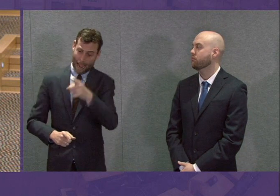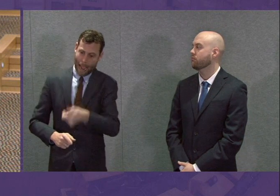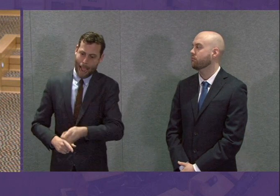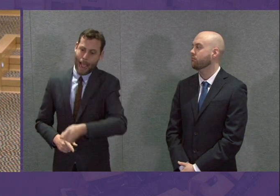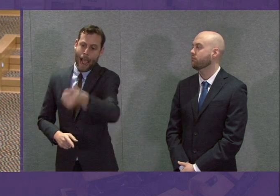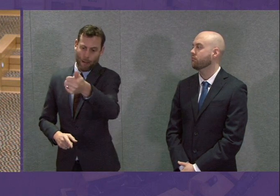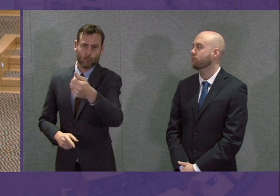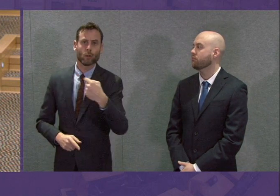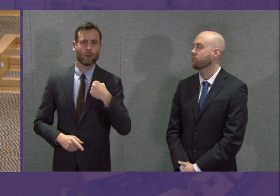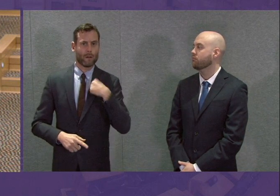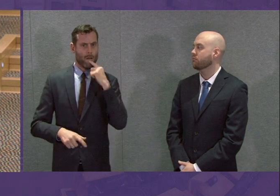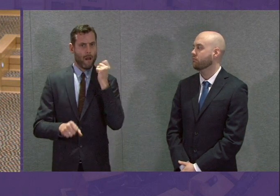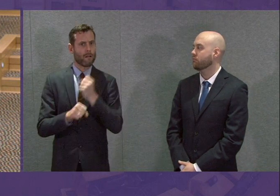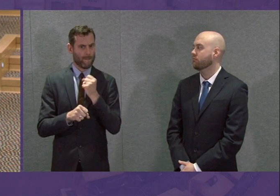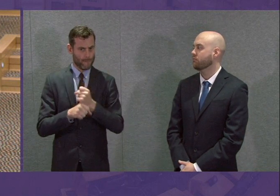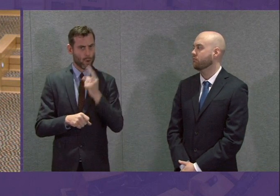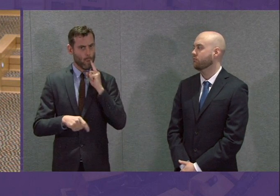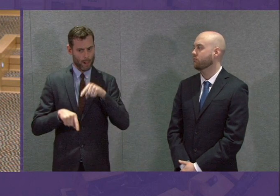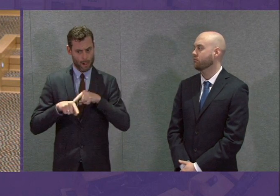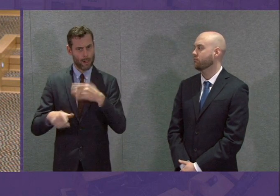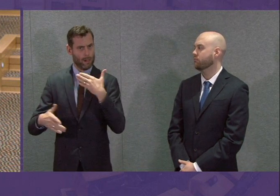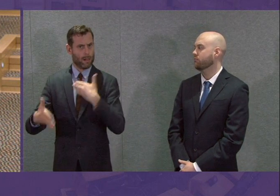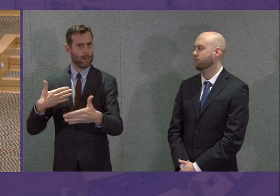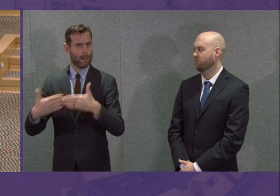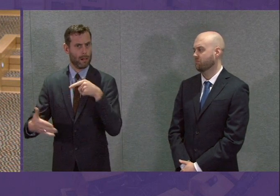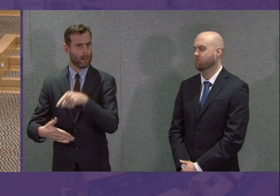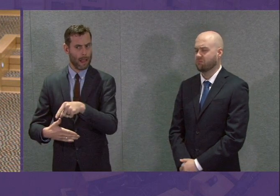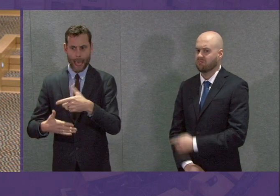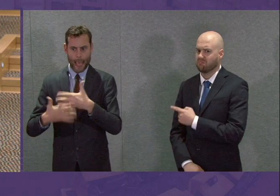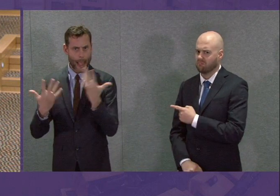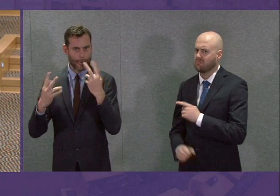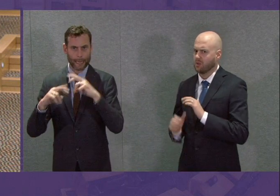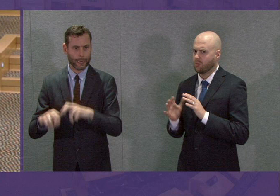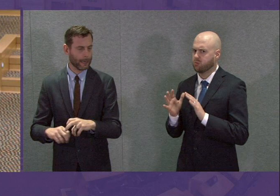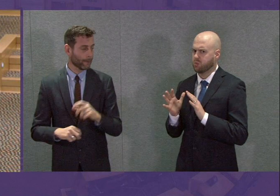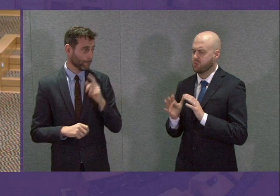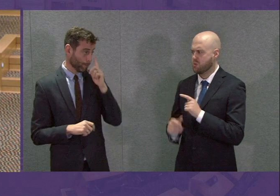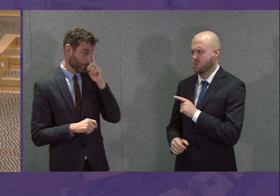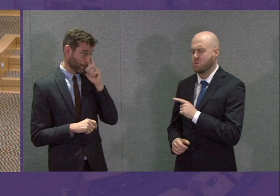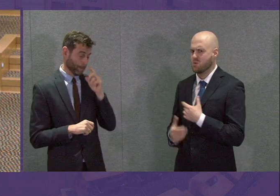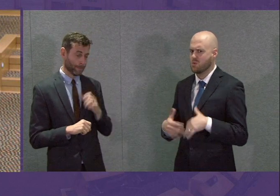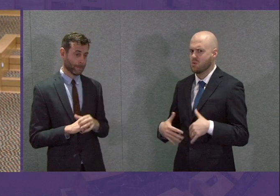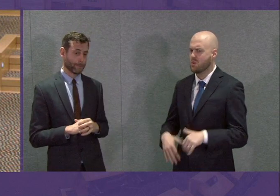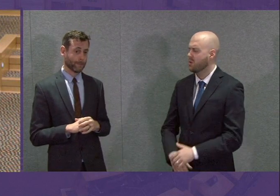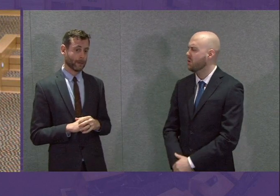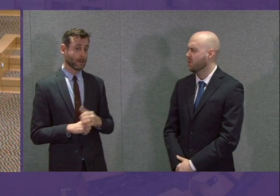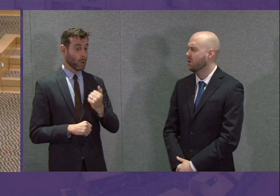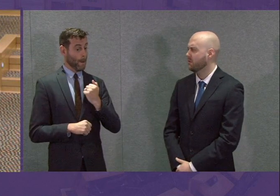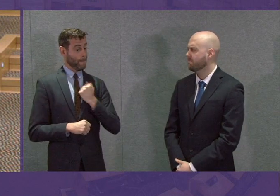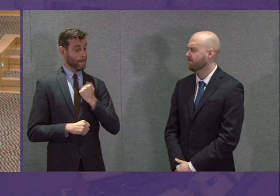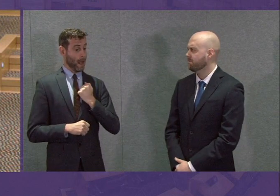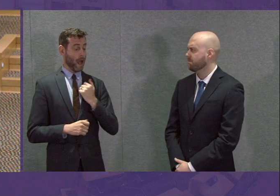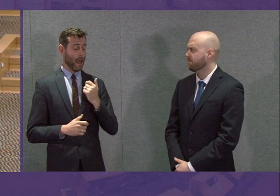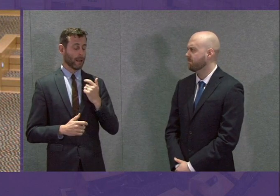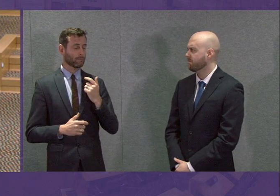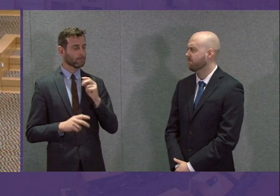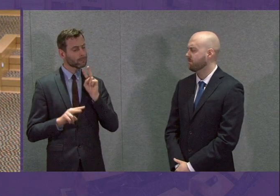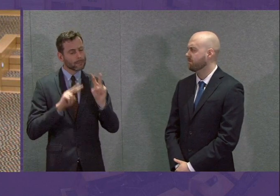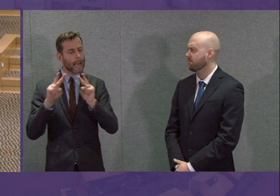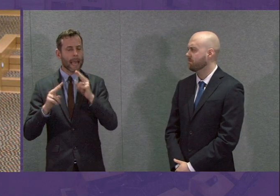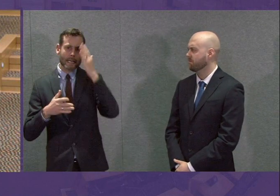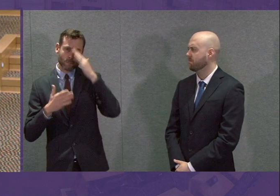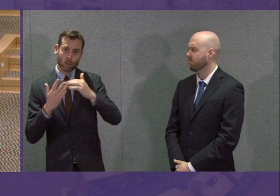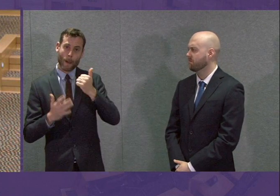anybody in these circumstances. I should complete that point and say in my experience, certainly in my constituency